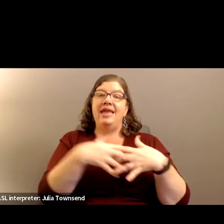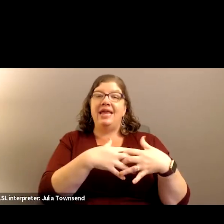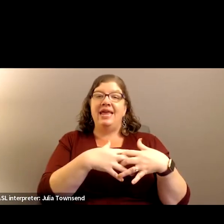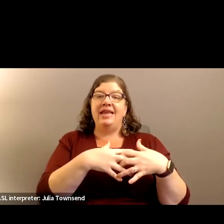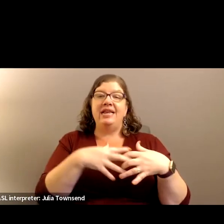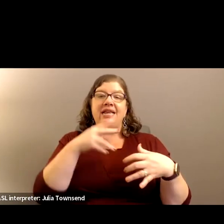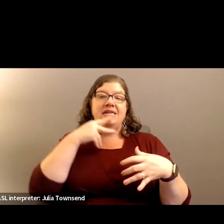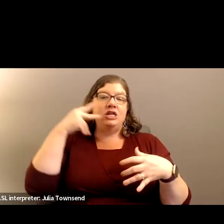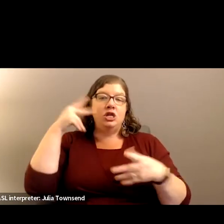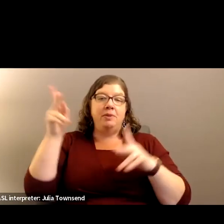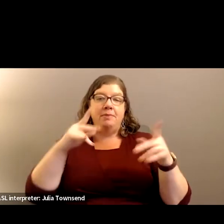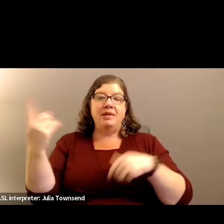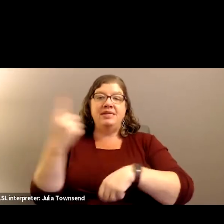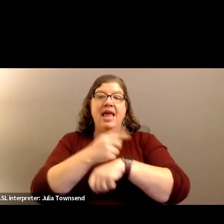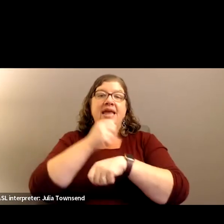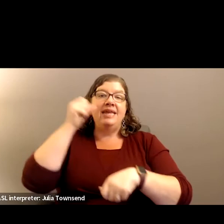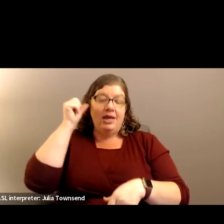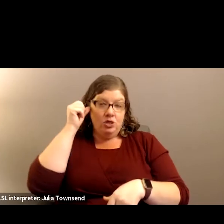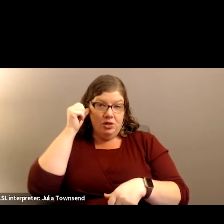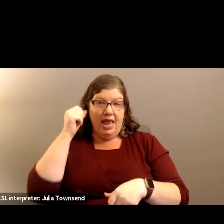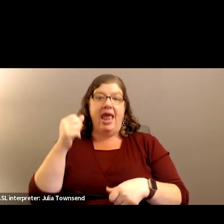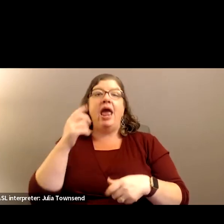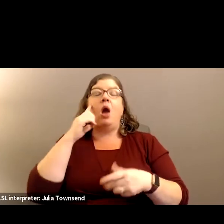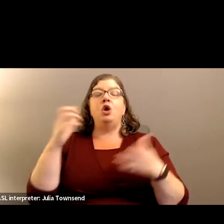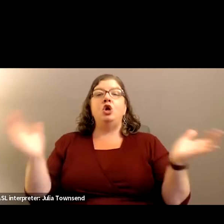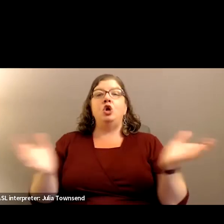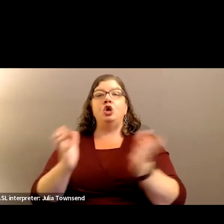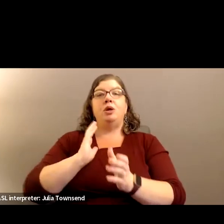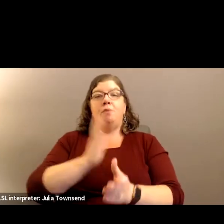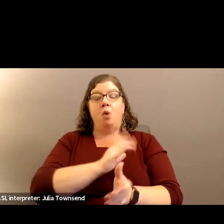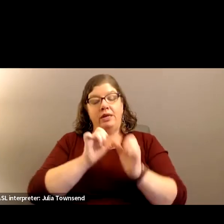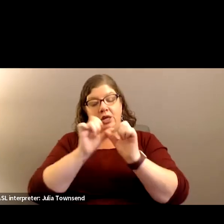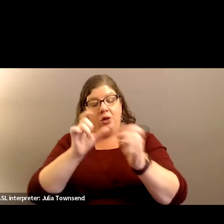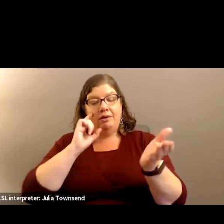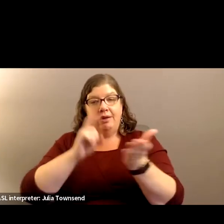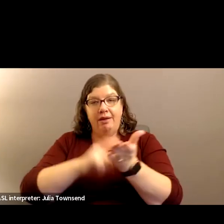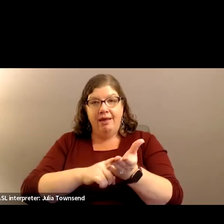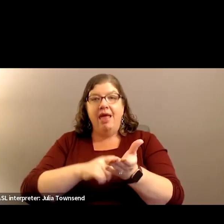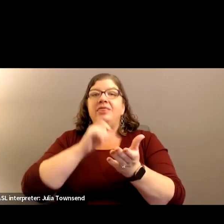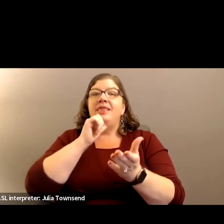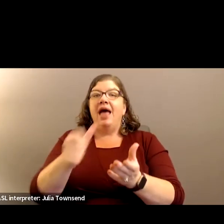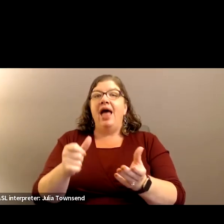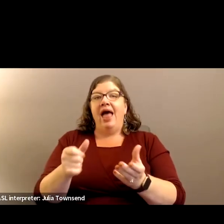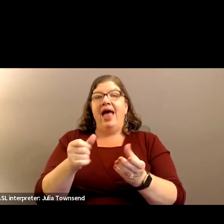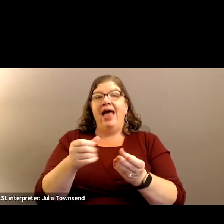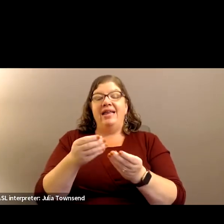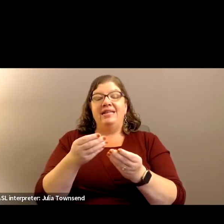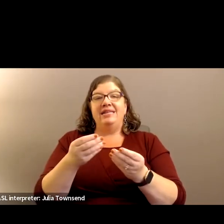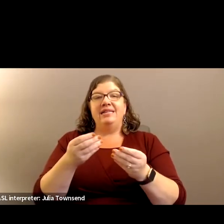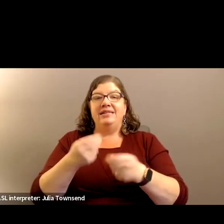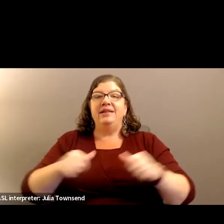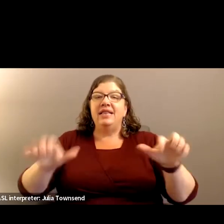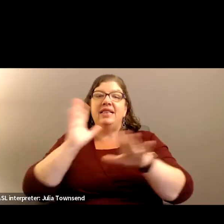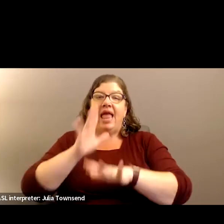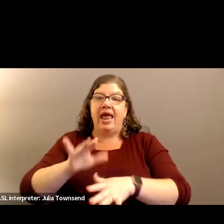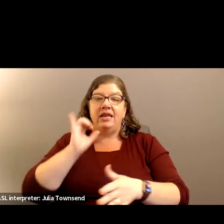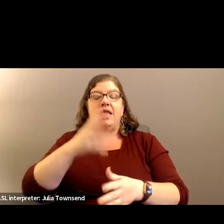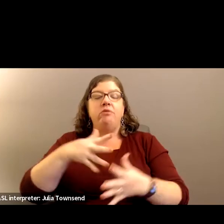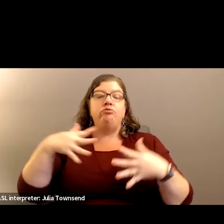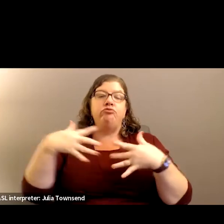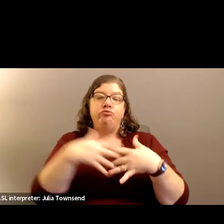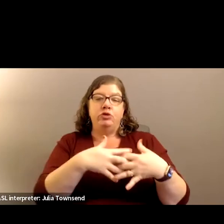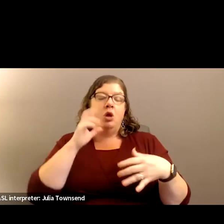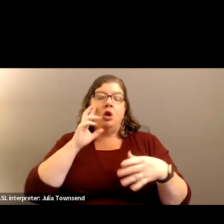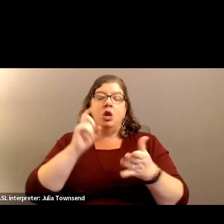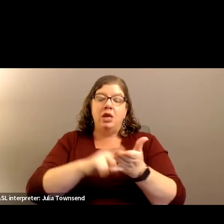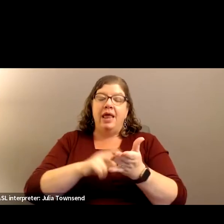Day, which occurred yesterday, and I urge our board to continue acknowledging the unceded land that we are occupying today, and continue recognizing